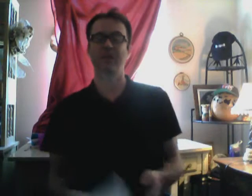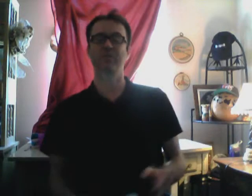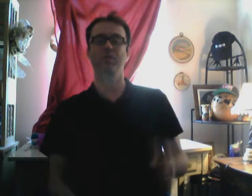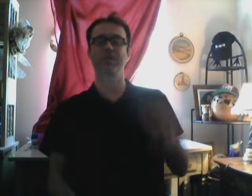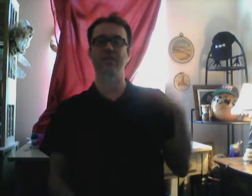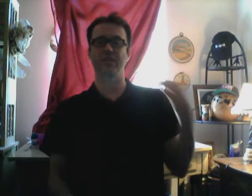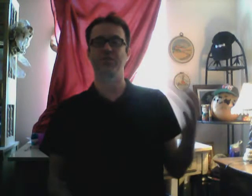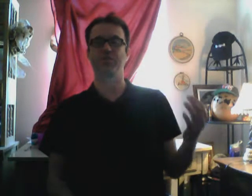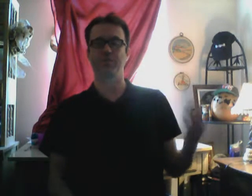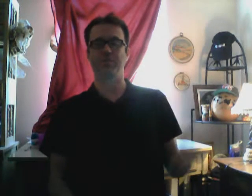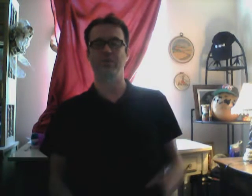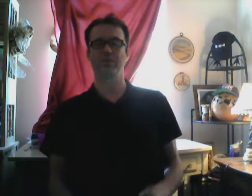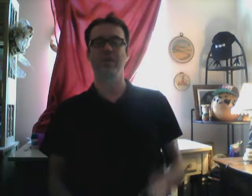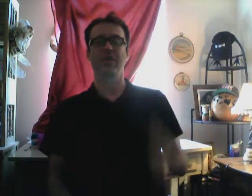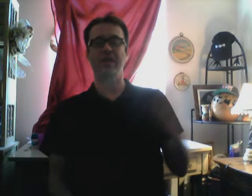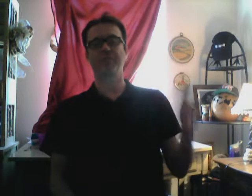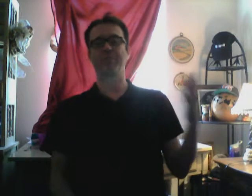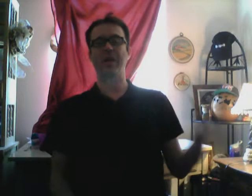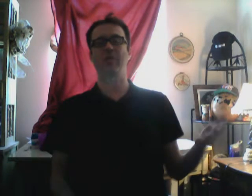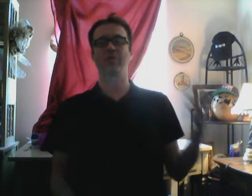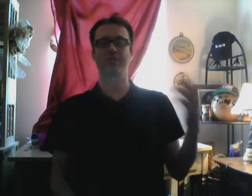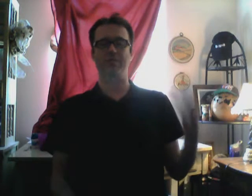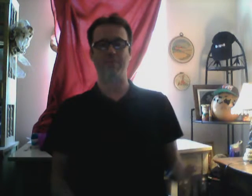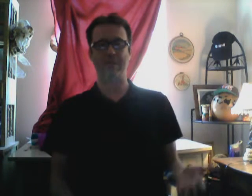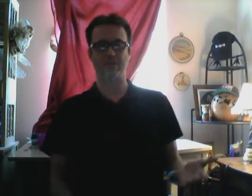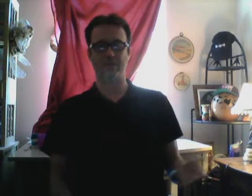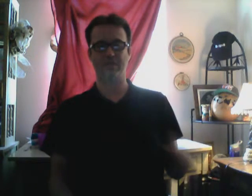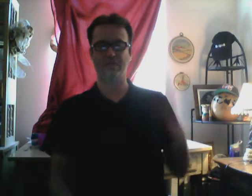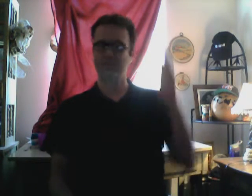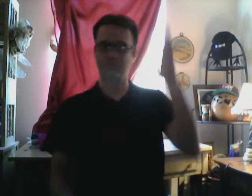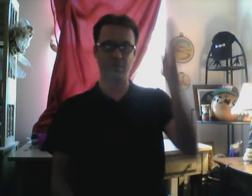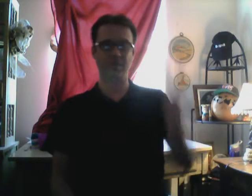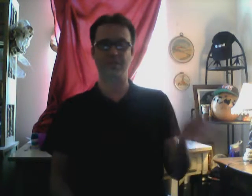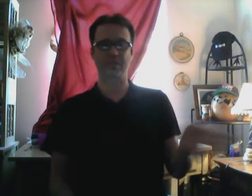Distributed. Is. Is. Is.